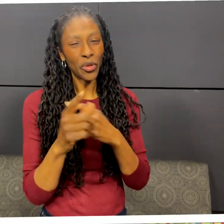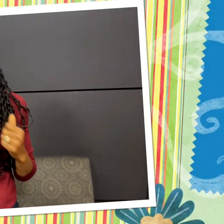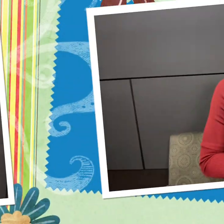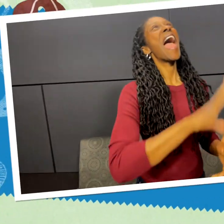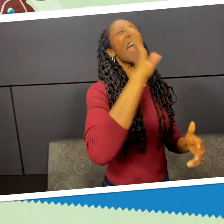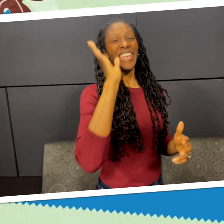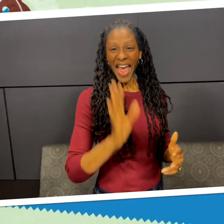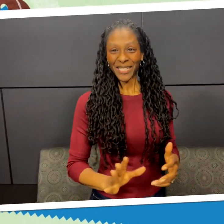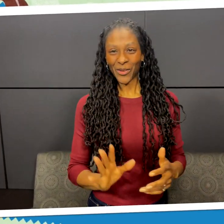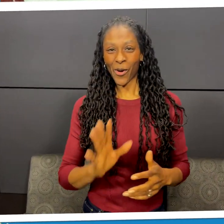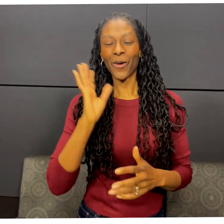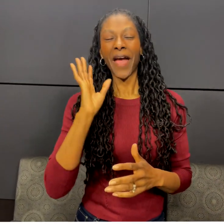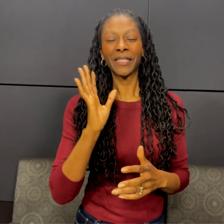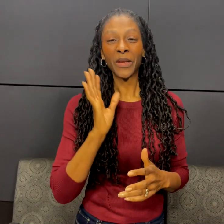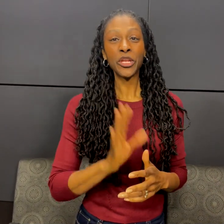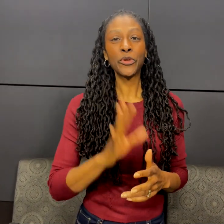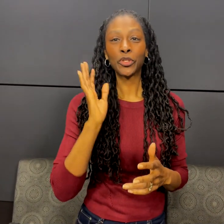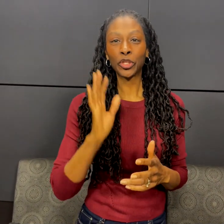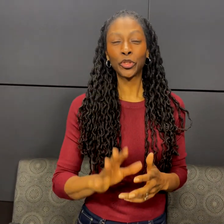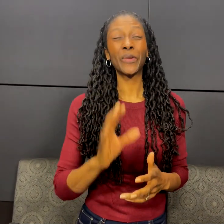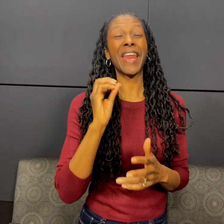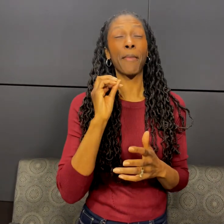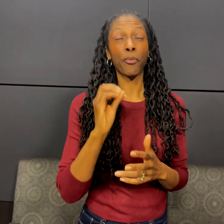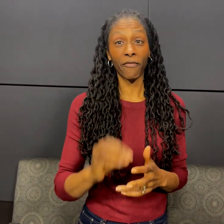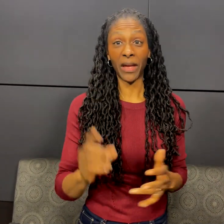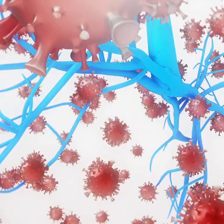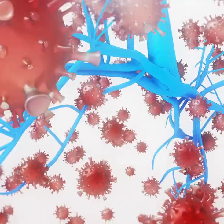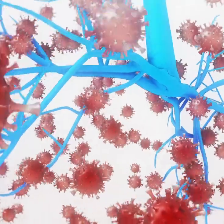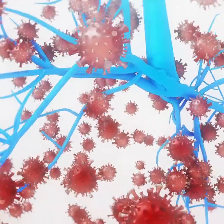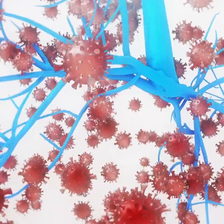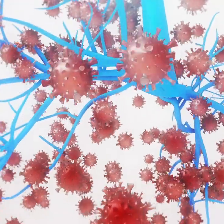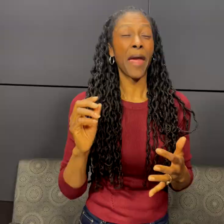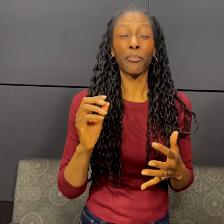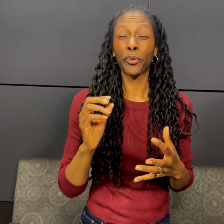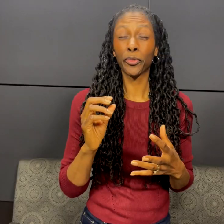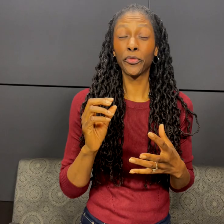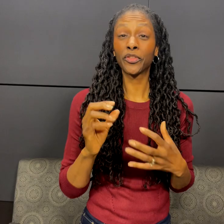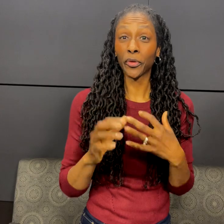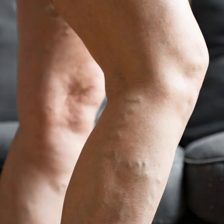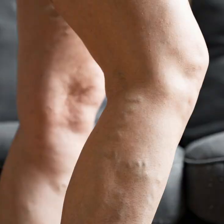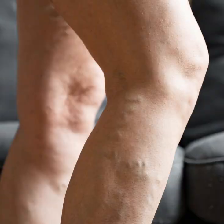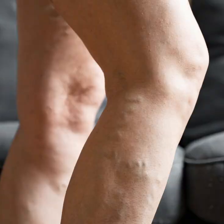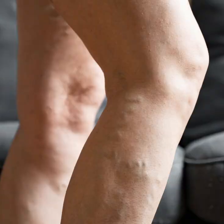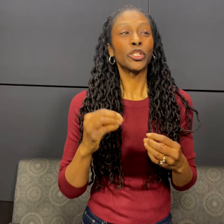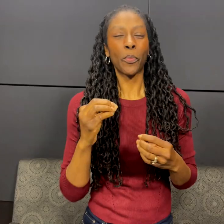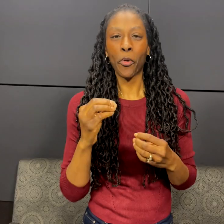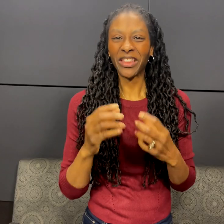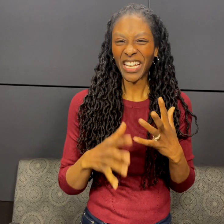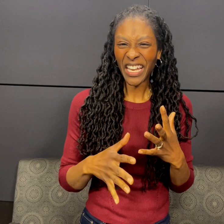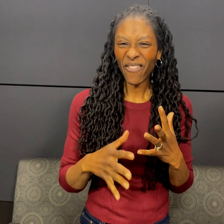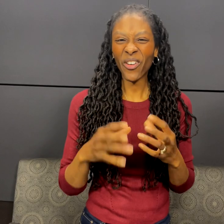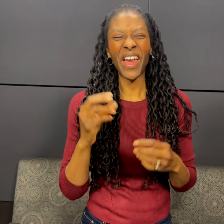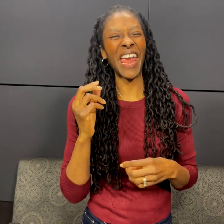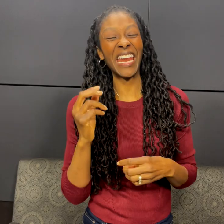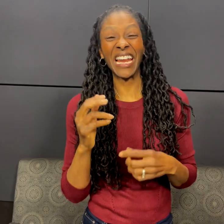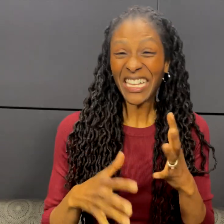you won't miss it. Castor oil has been used to treat and prevent infection, improve circulation, support the liver, aid in gut